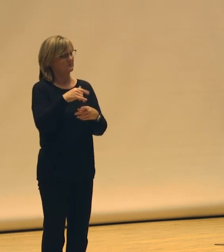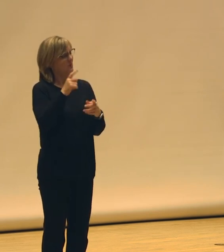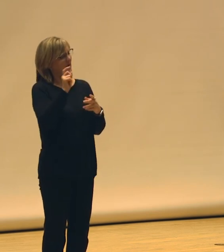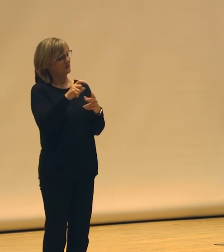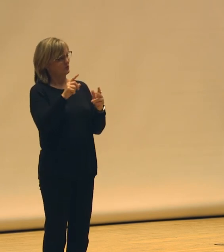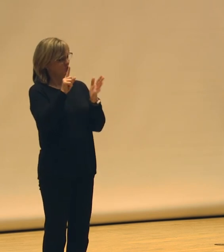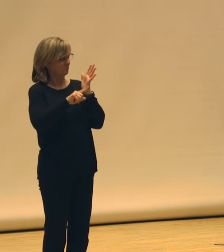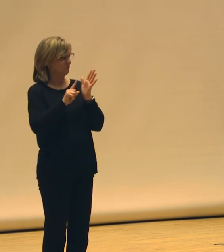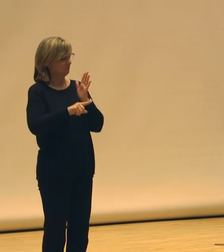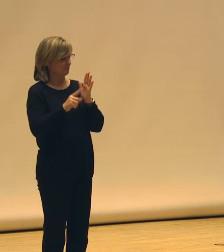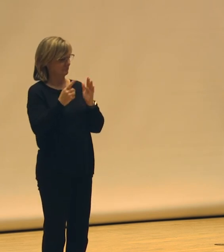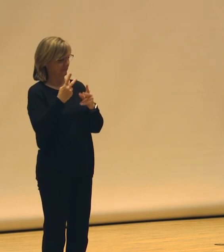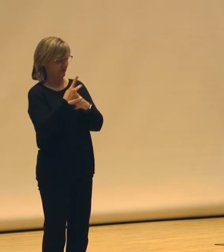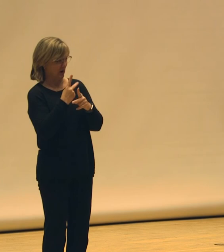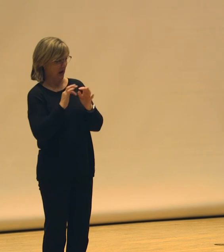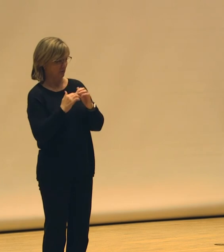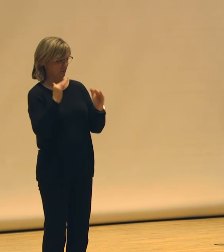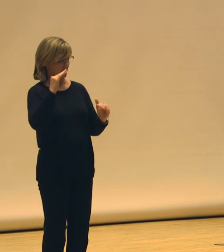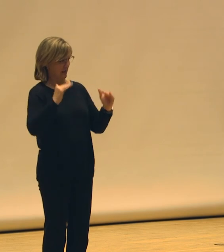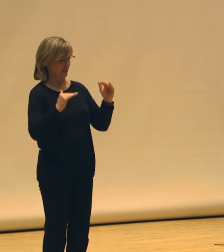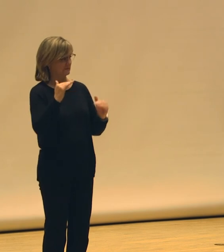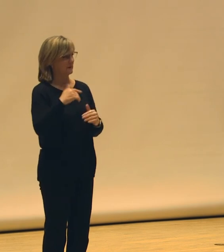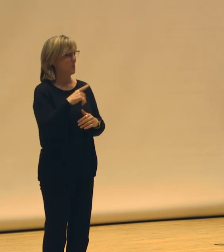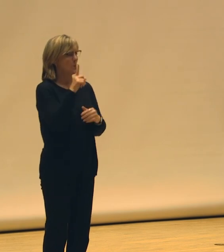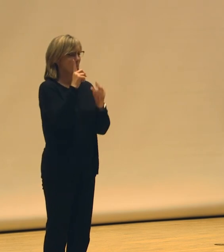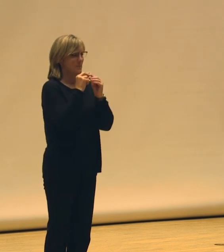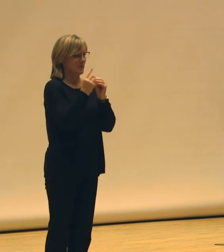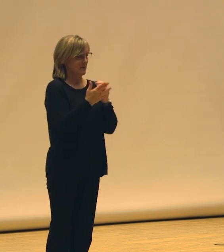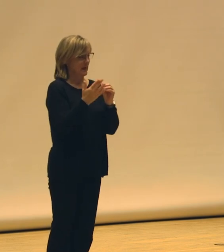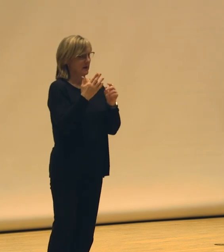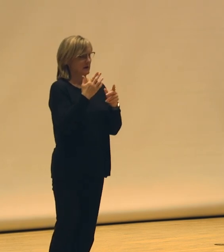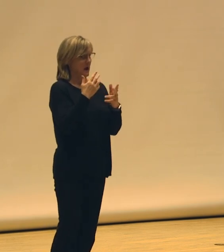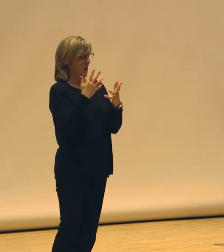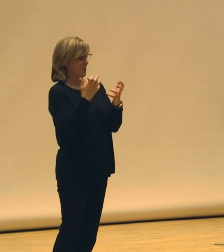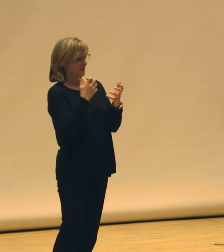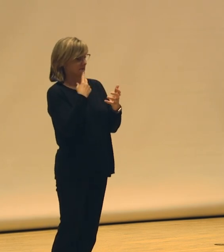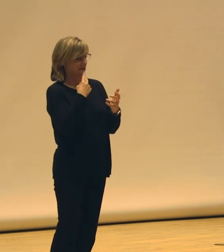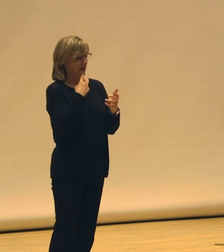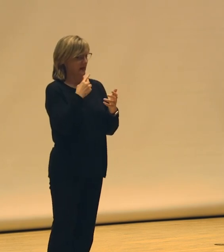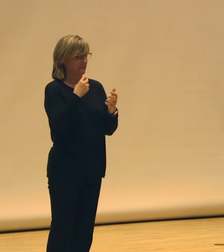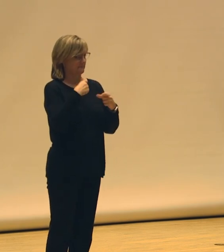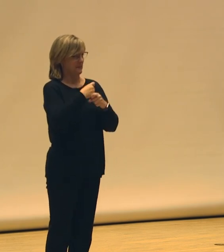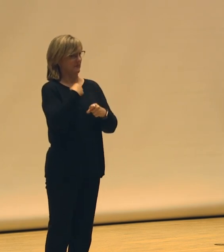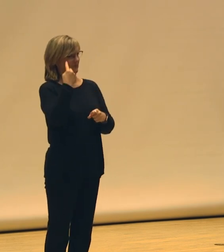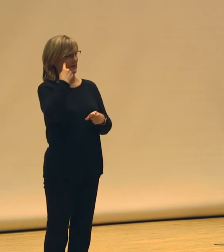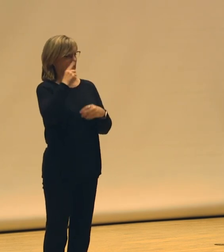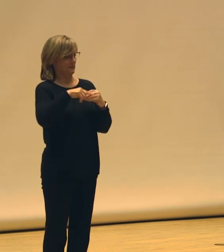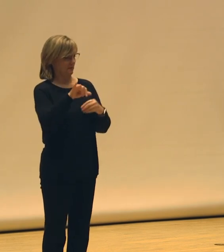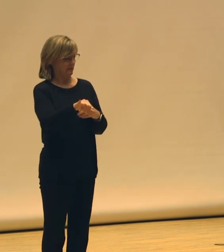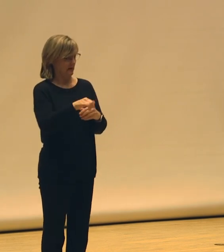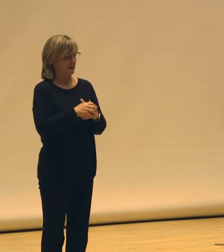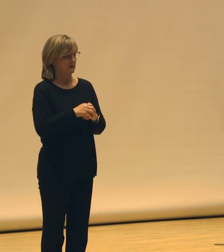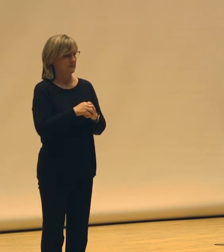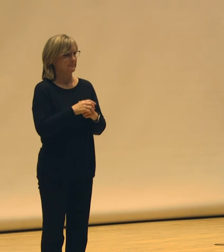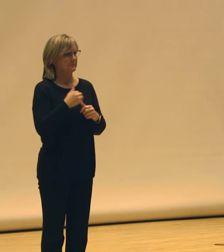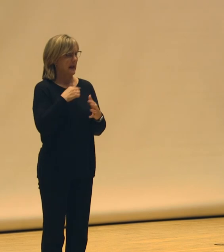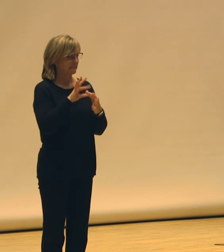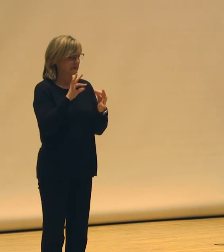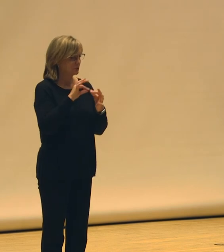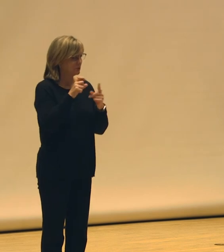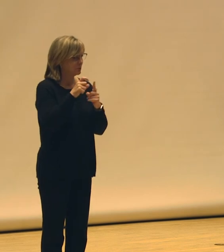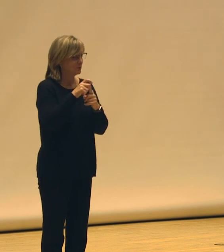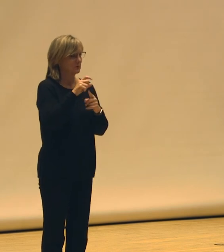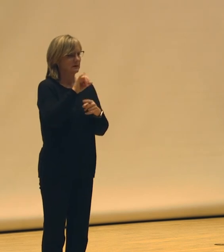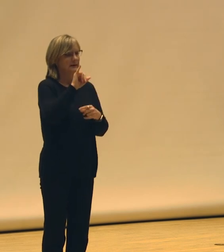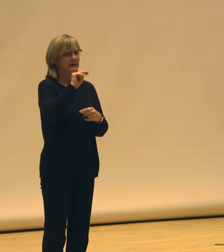For me, one of the things that I'll respond to before we wrap up with that or something that makes me think a little bit about is I mentioned the word